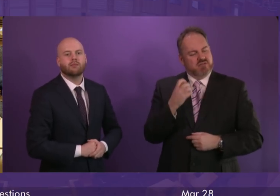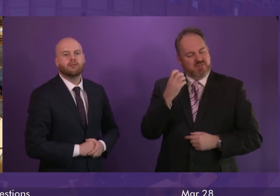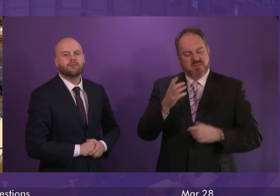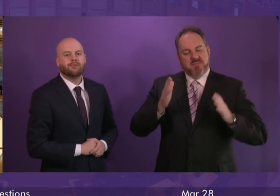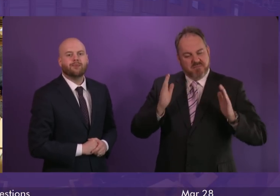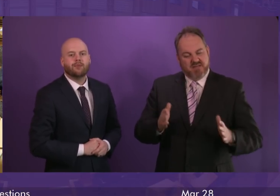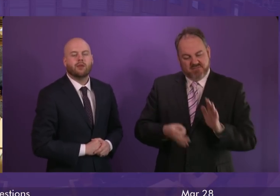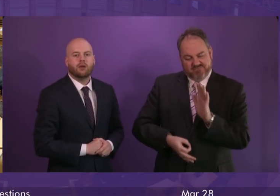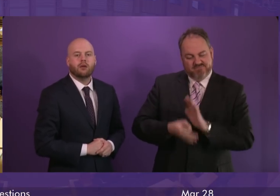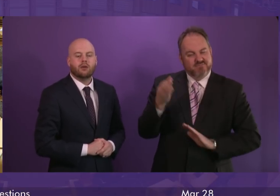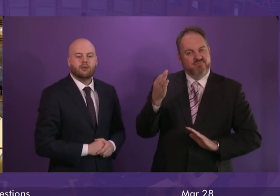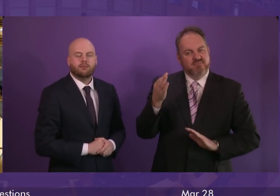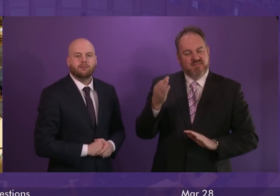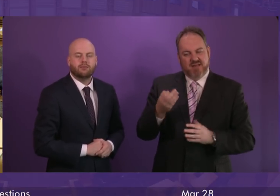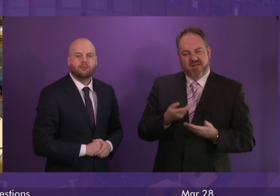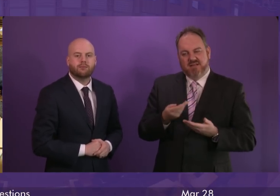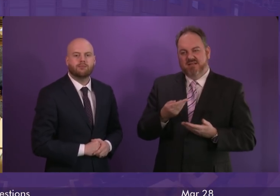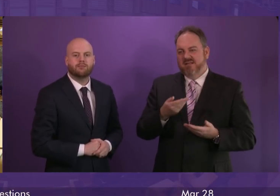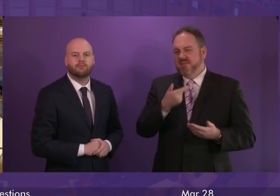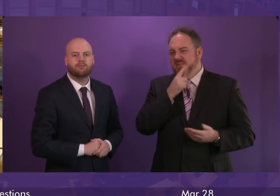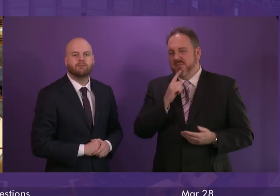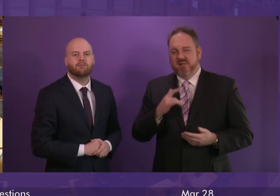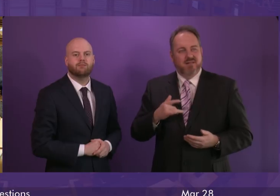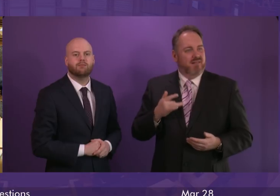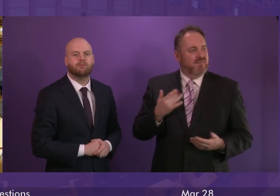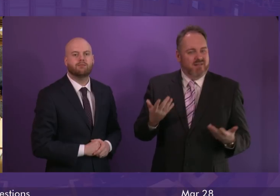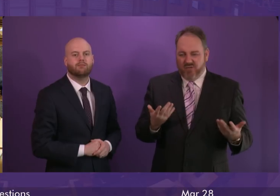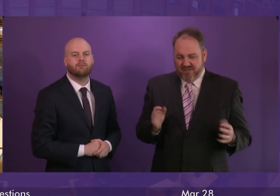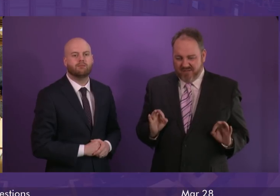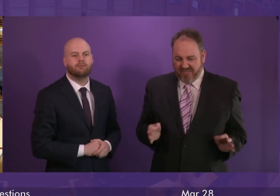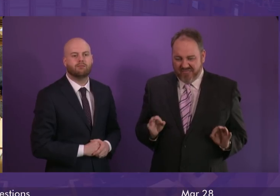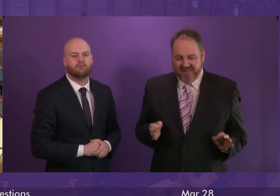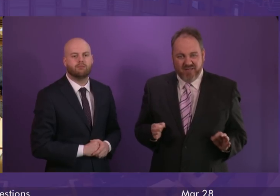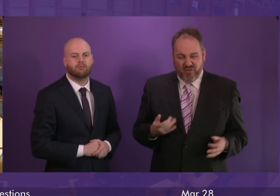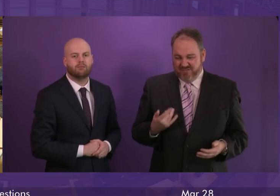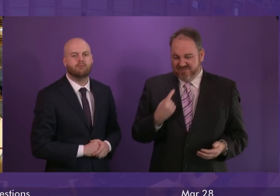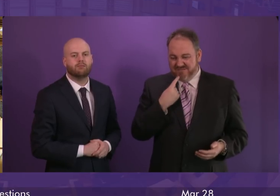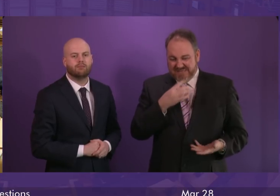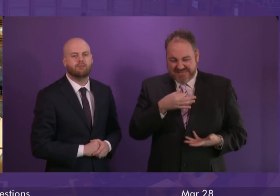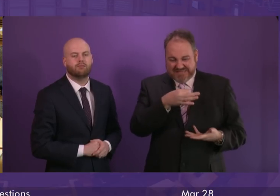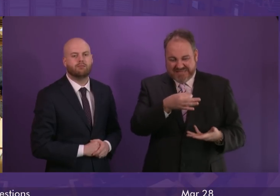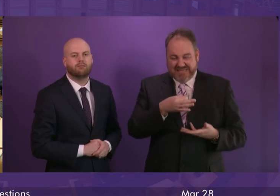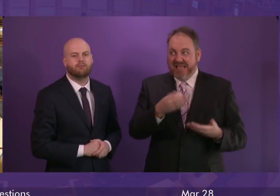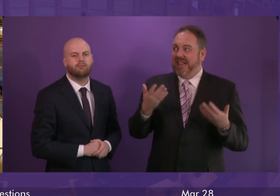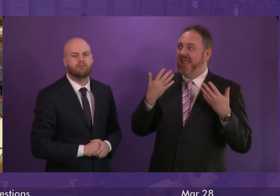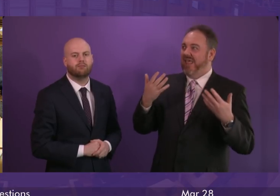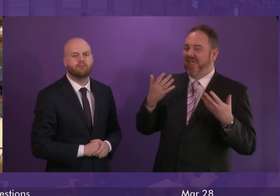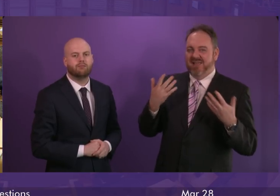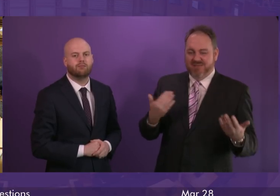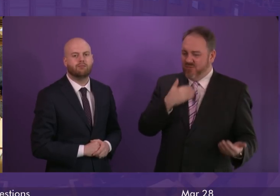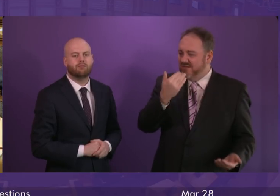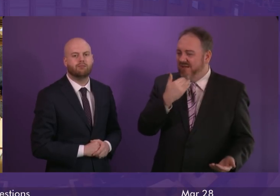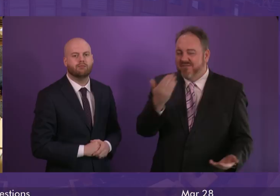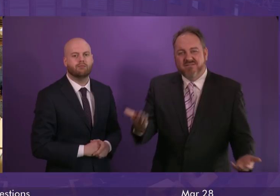give people living on cups of tea and thin air more to sustain them and they must do it now.